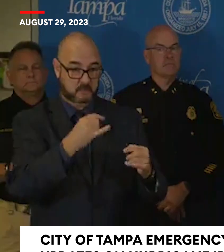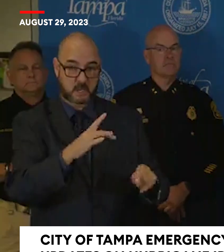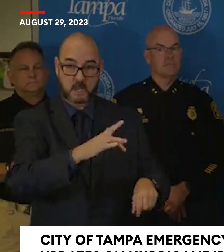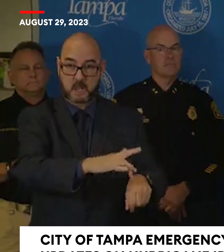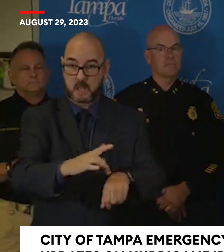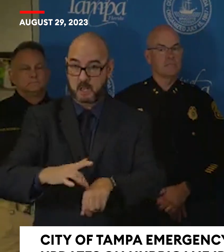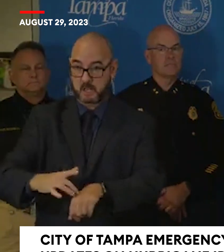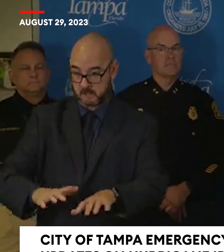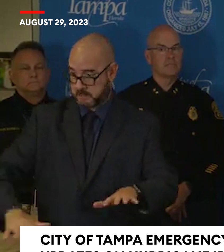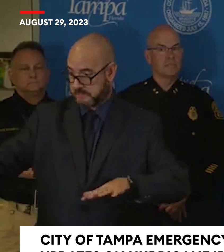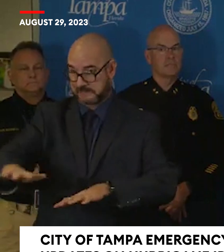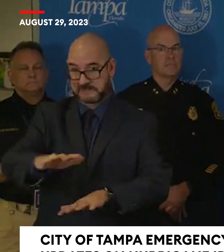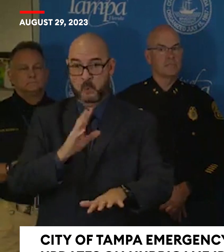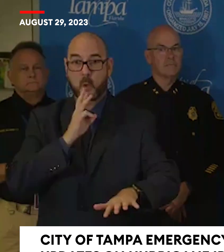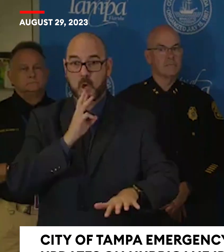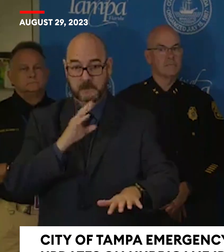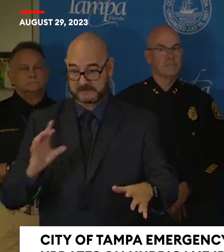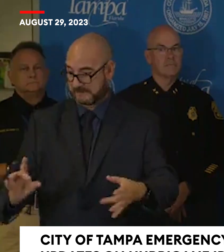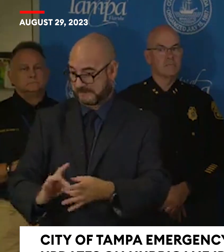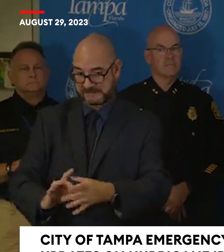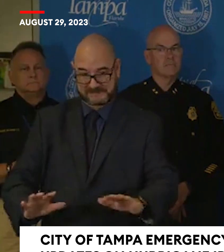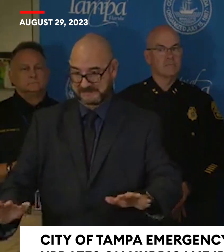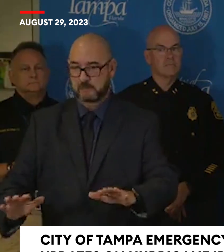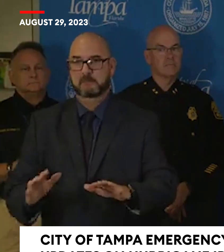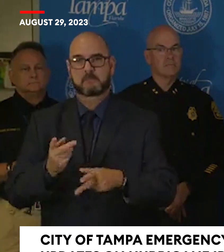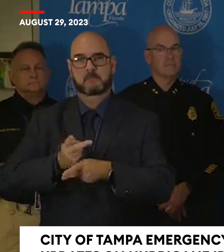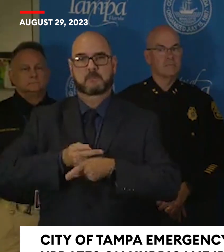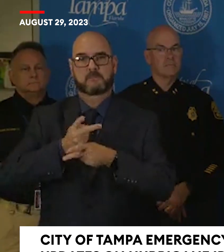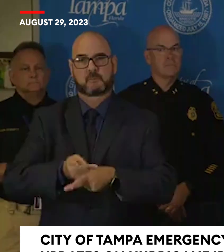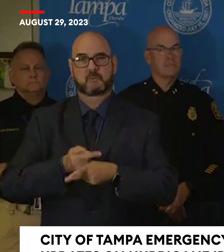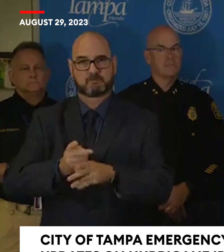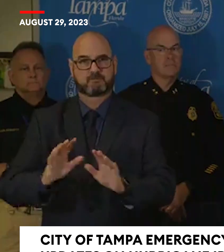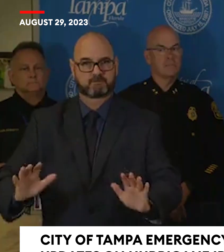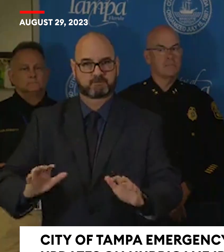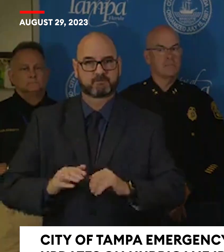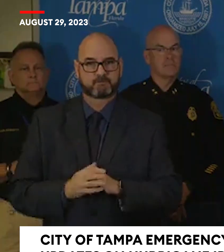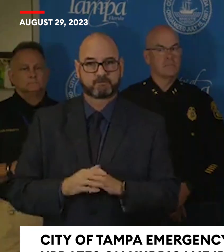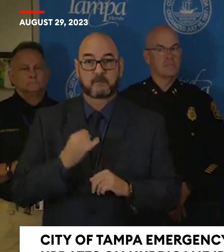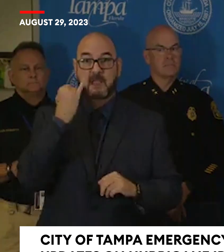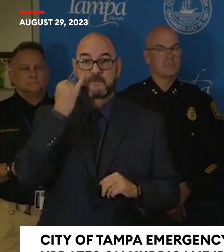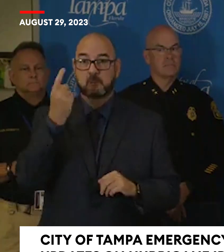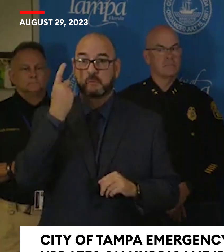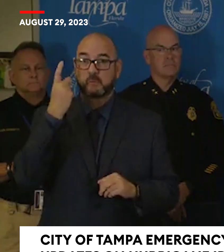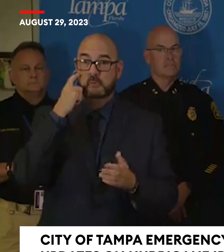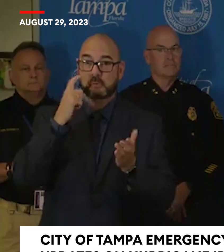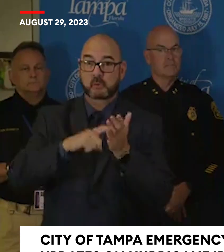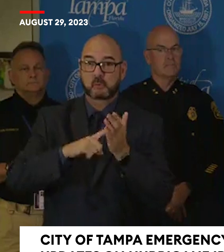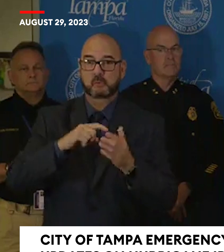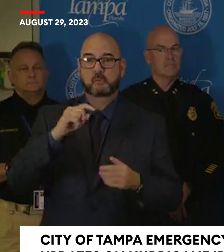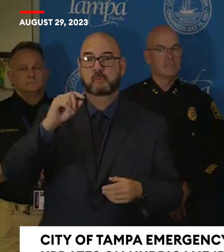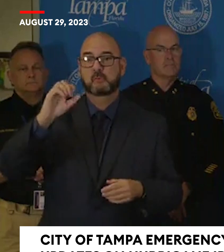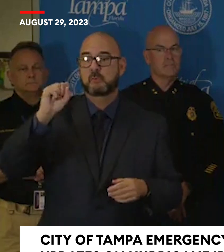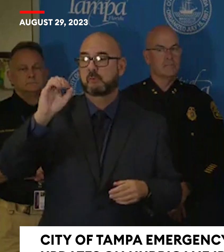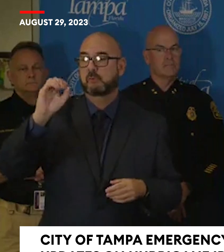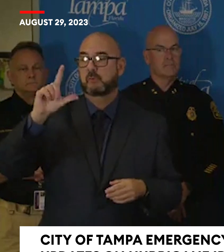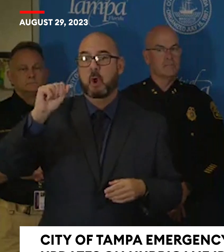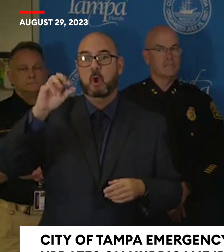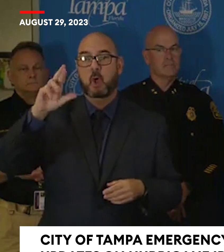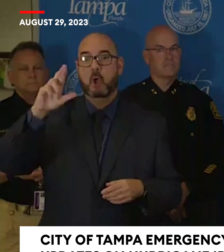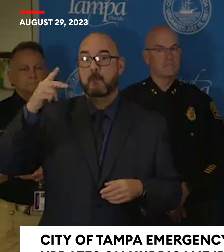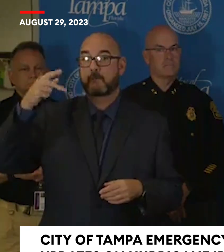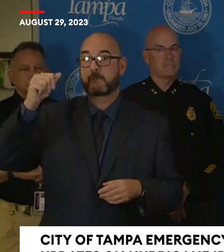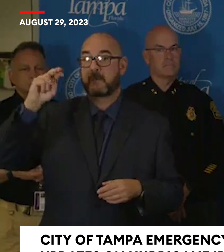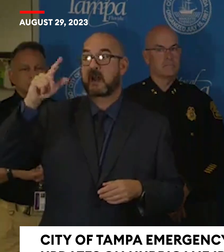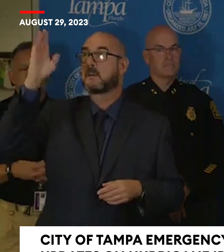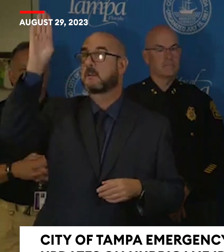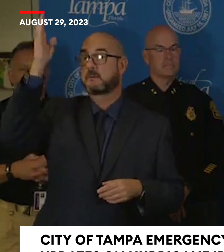to let us know. And also avoid any downed damaged solar panels, their wiring, and their components. They can have the same effect.